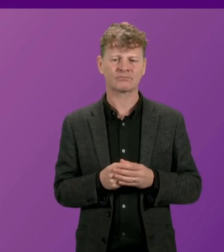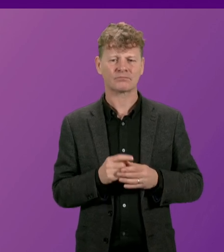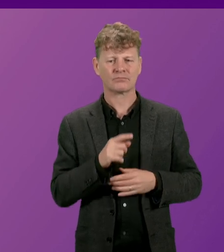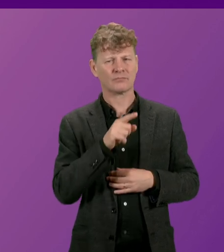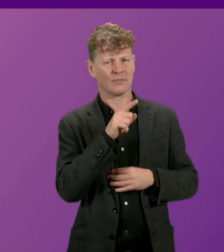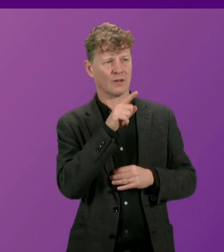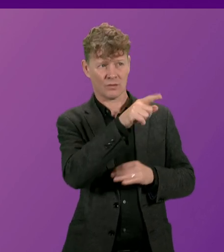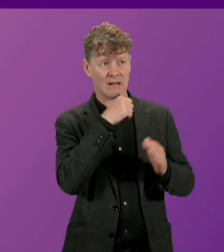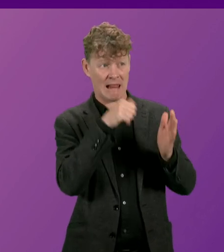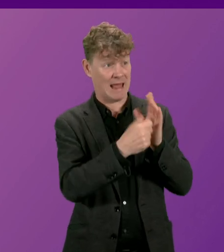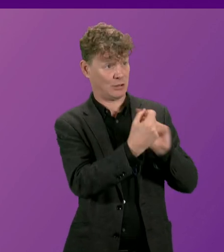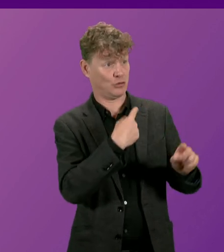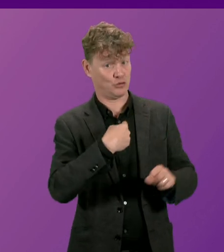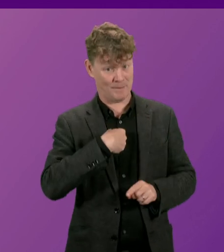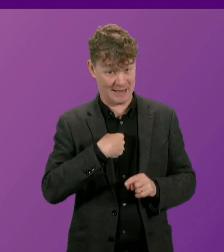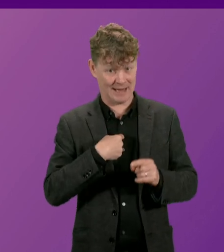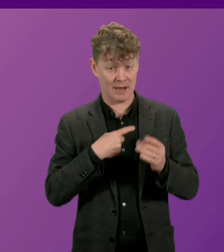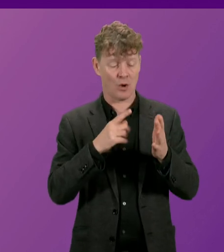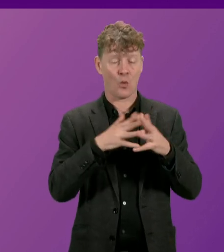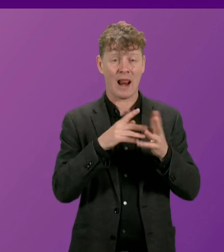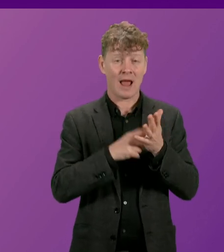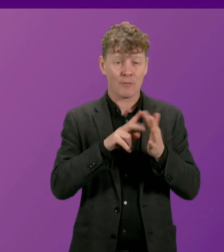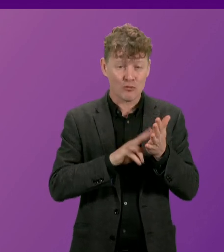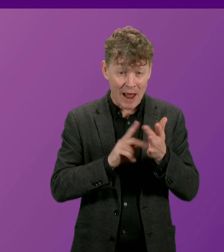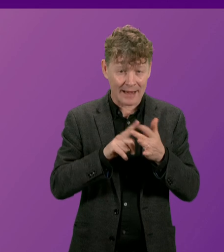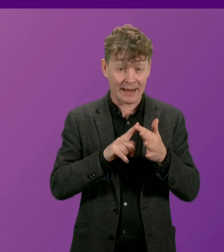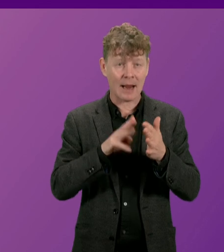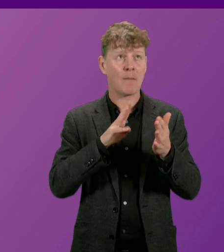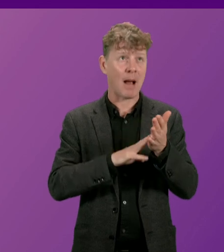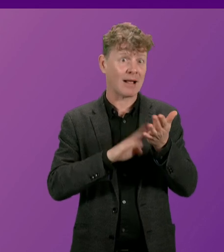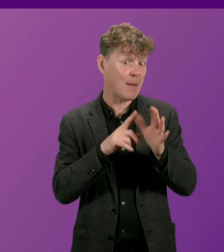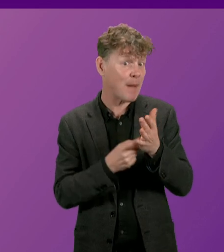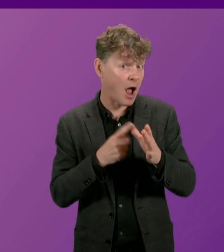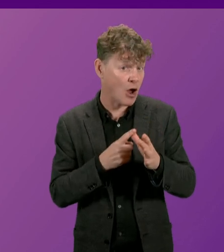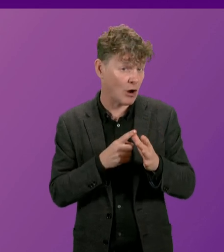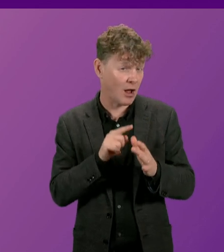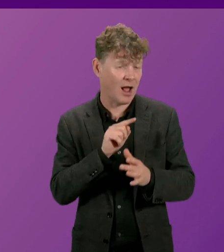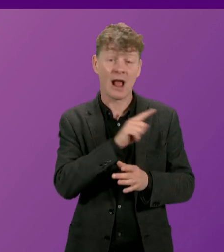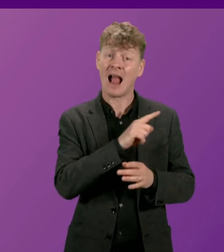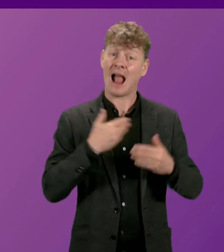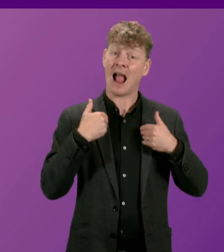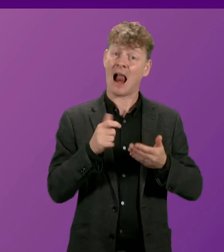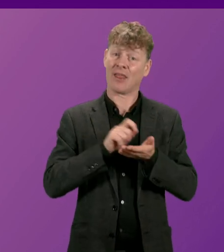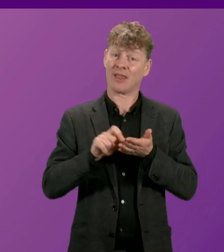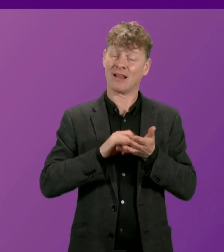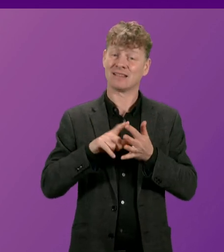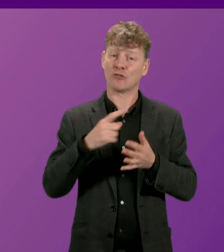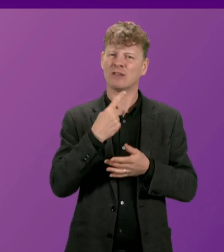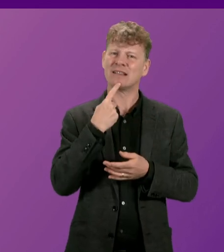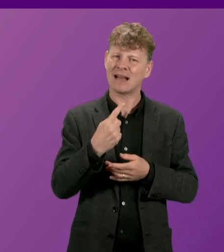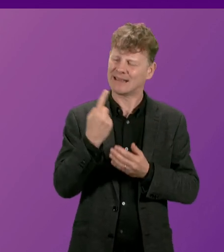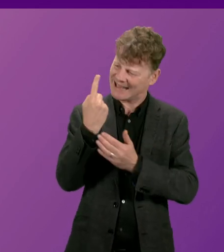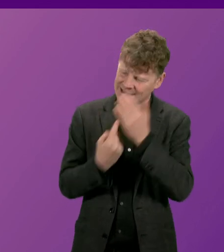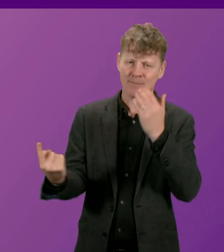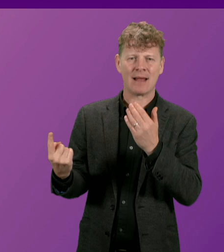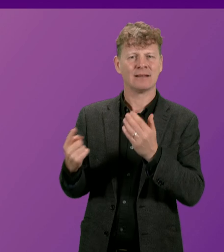myself, to Willie Rennie and to Michael Marrow on the 17th of October, the Health Secretary quite rightly referred to the independent status of any Police